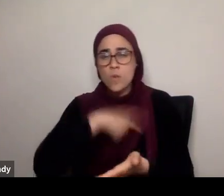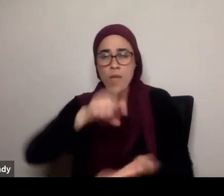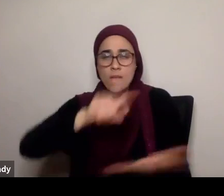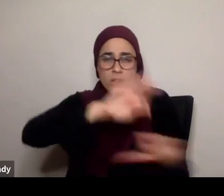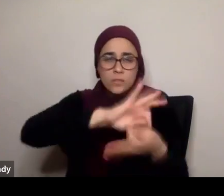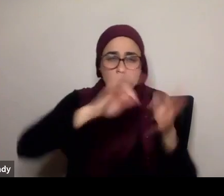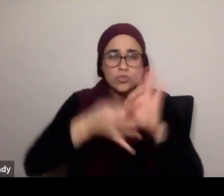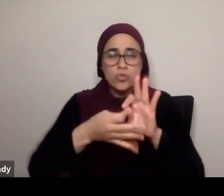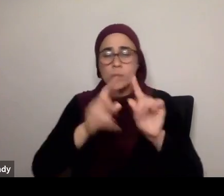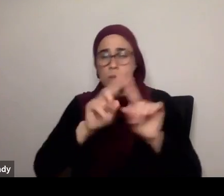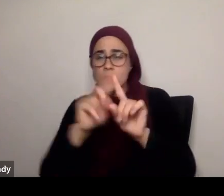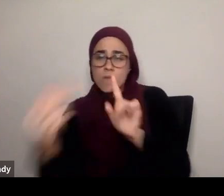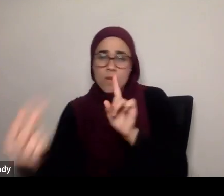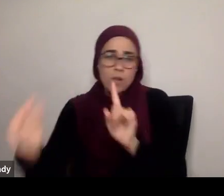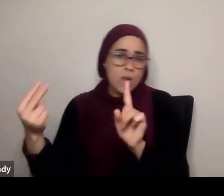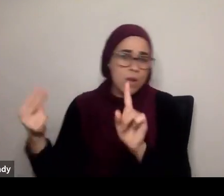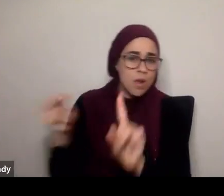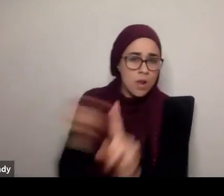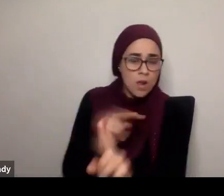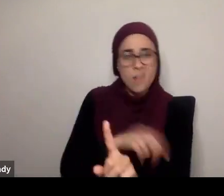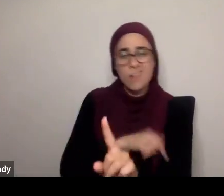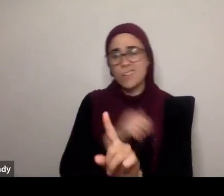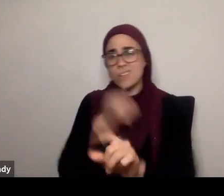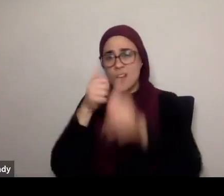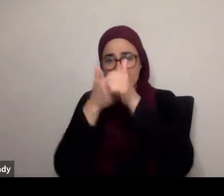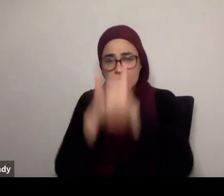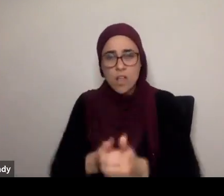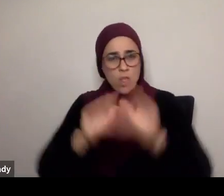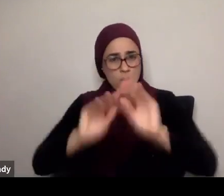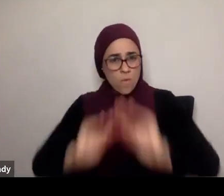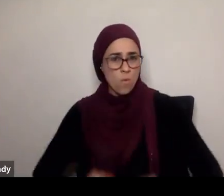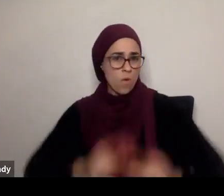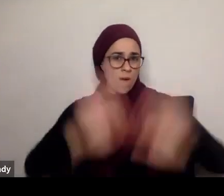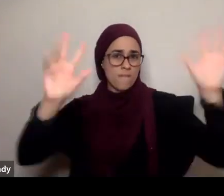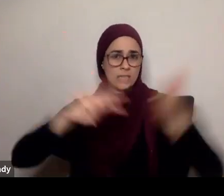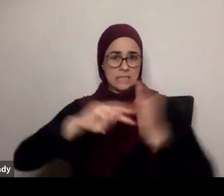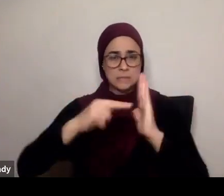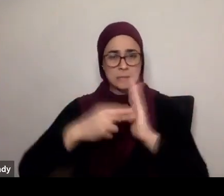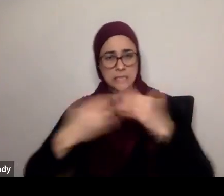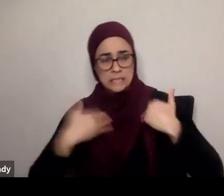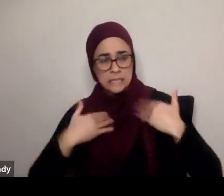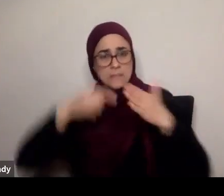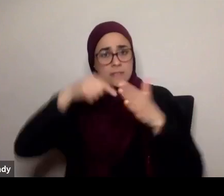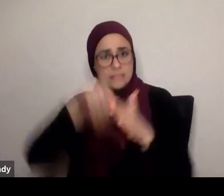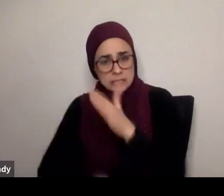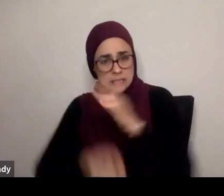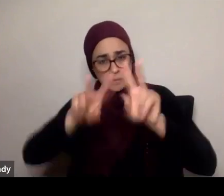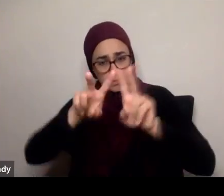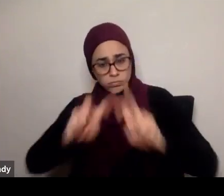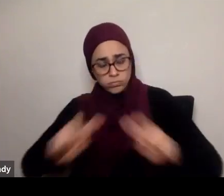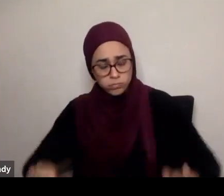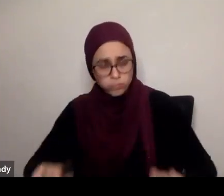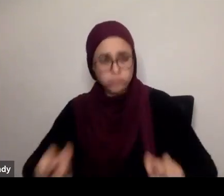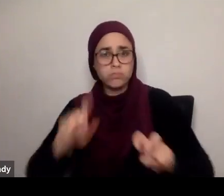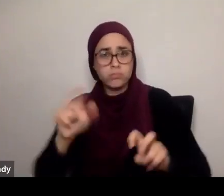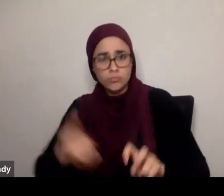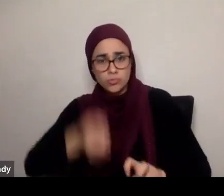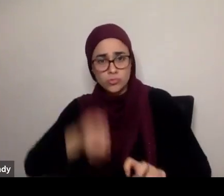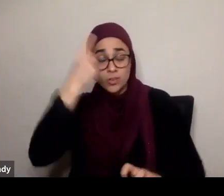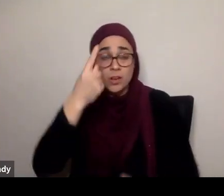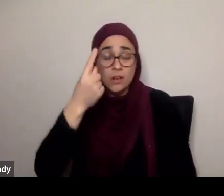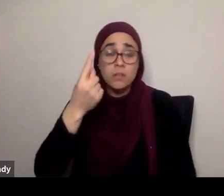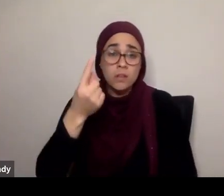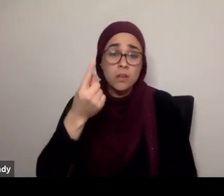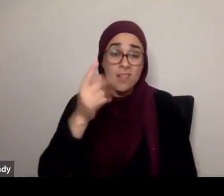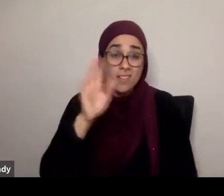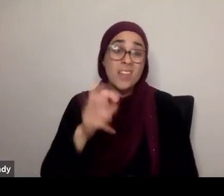other ways, that we don't go with the, basic obvious meaning, with this deeper reflection, to be extracted, and understood, that is a